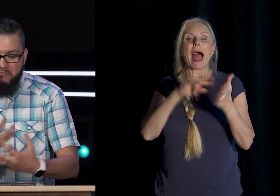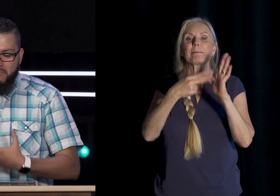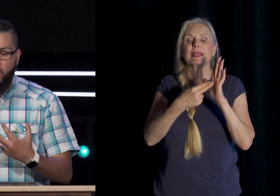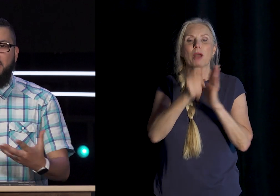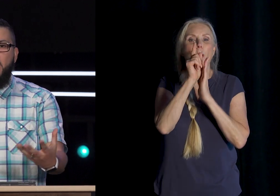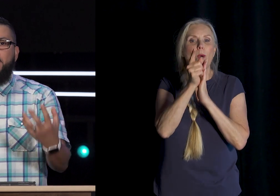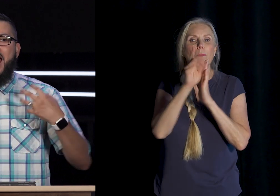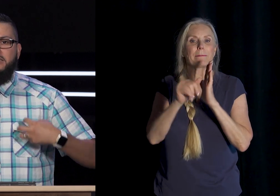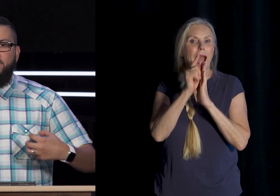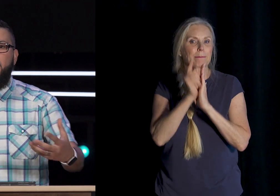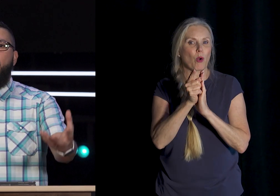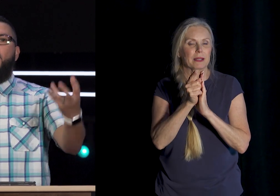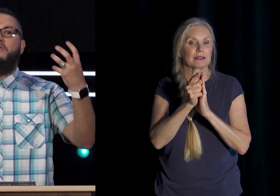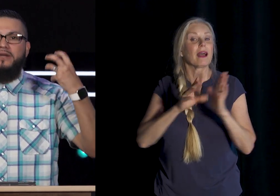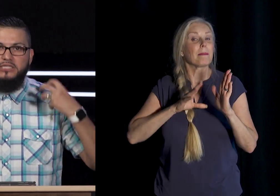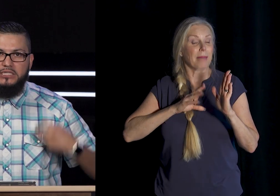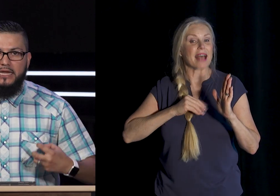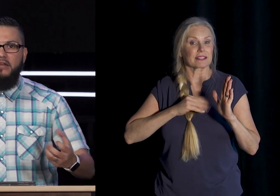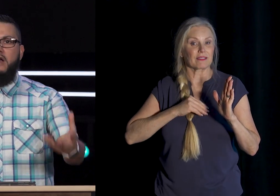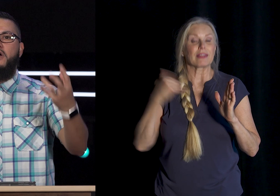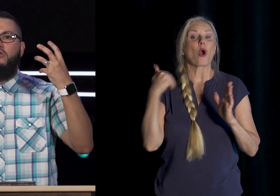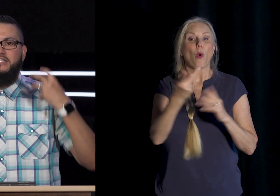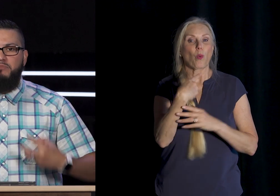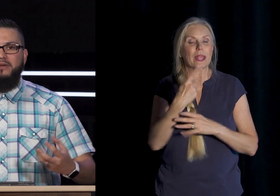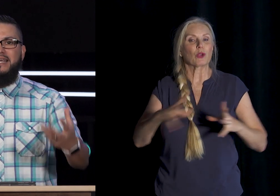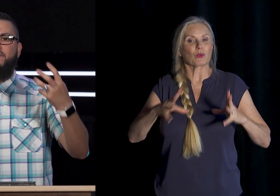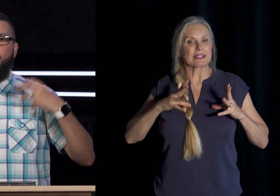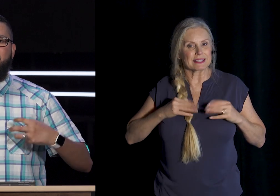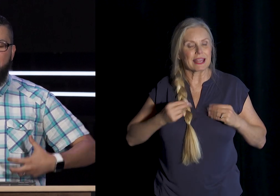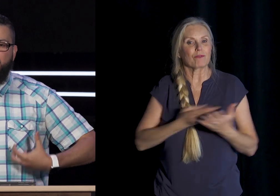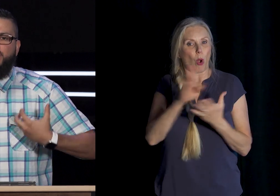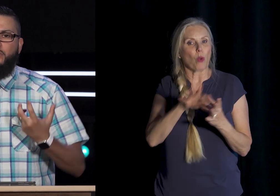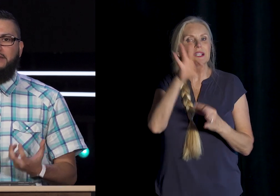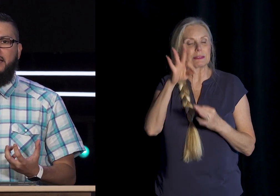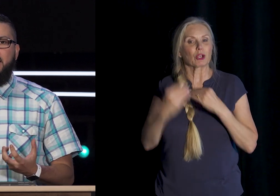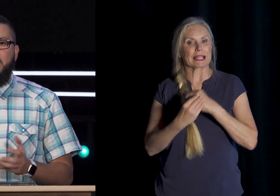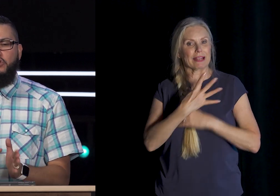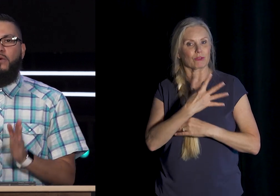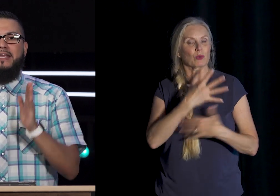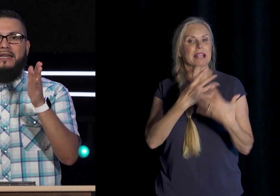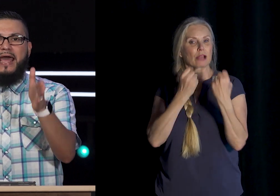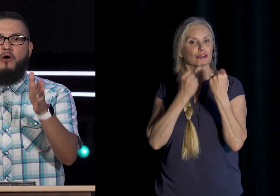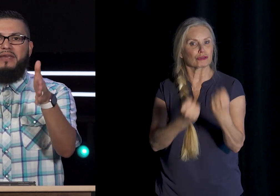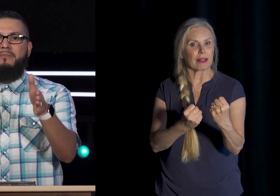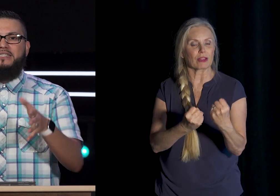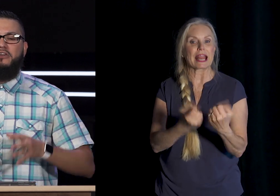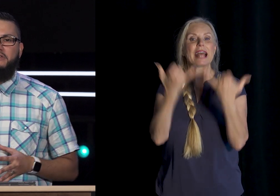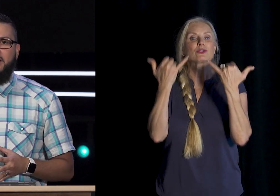Moment Passively We Receive The Holy Spirit Influence And Strengthening So We Can Now Be Imitators Of